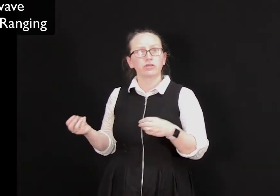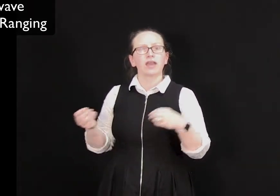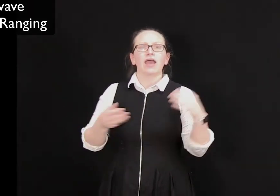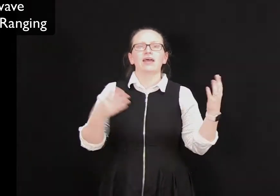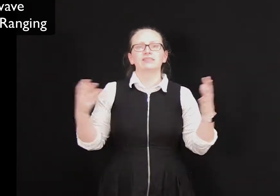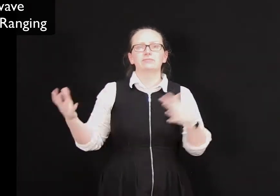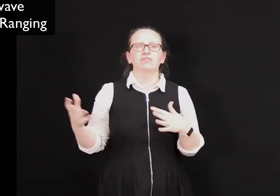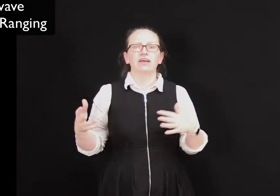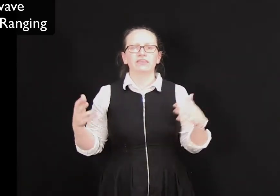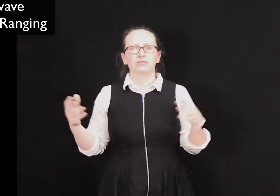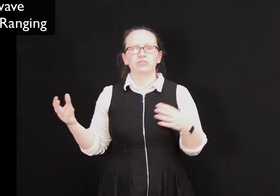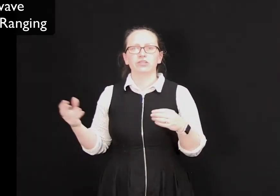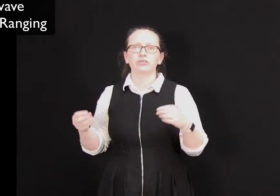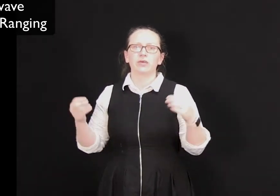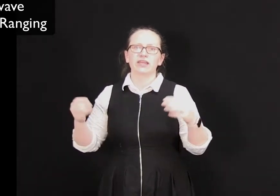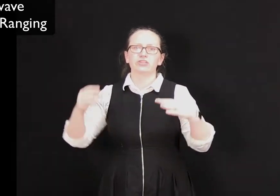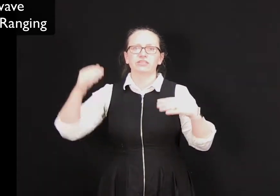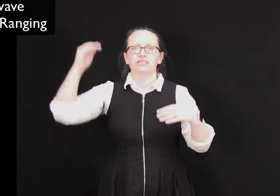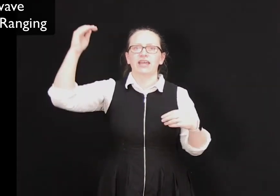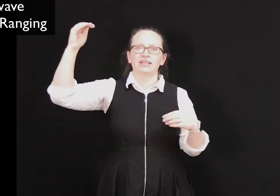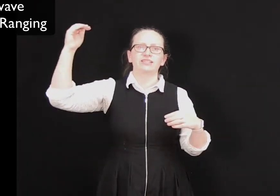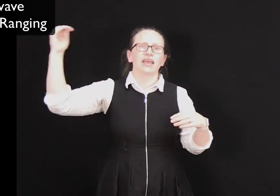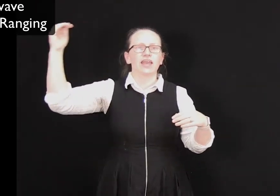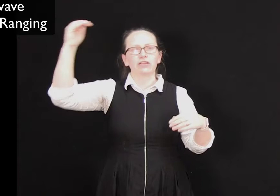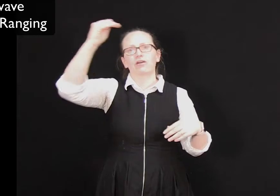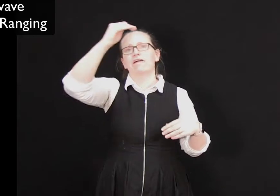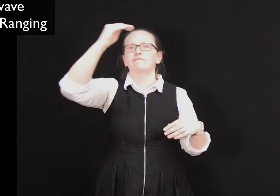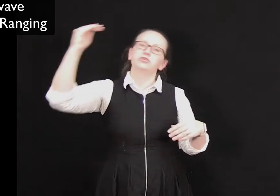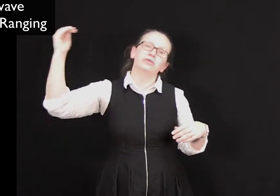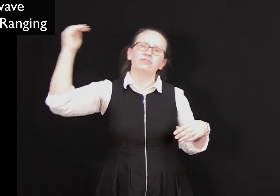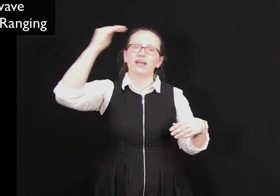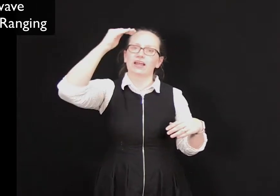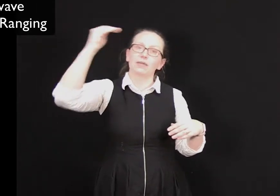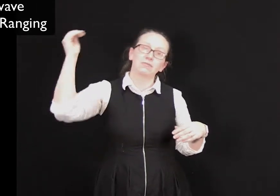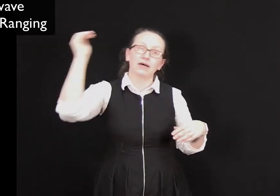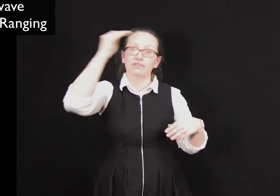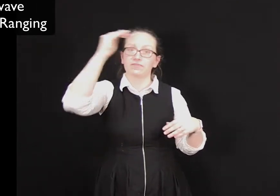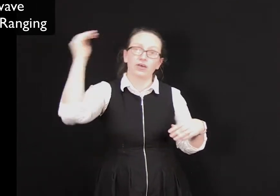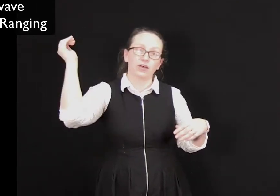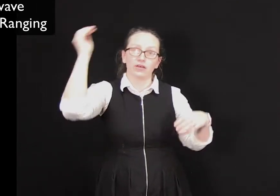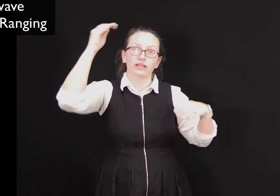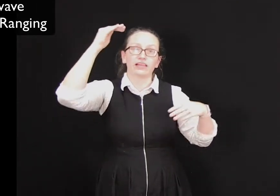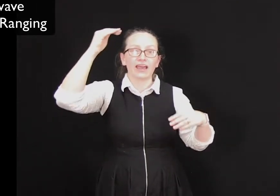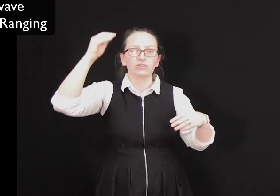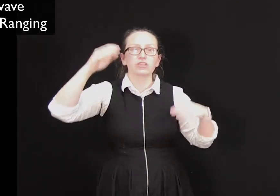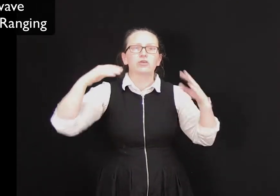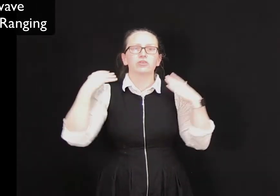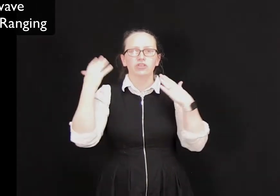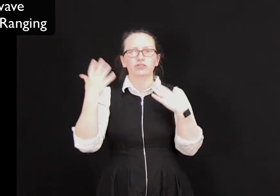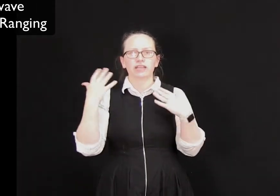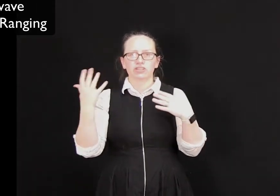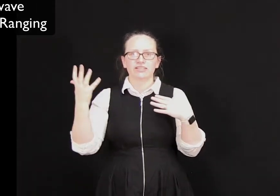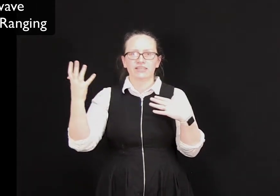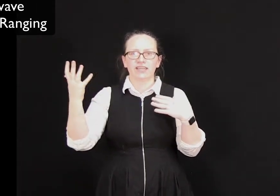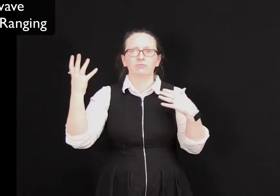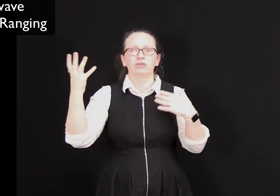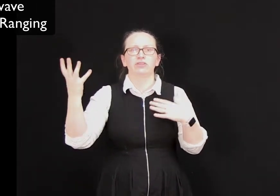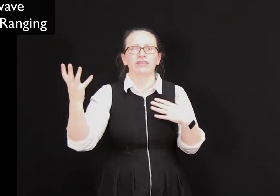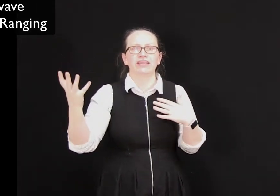as it was found that it was a good way to detect aircraft which were flying up above the clouds which you couldn't actually see with your naked